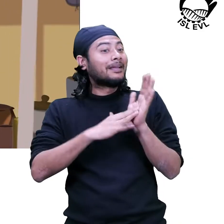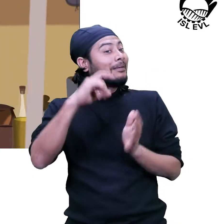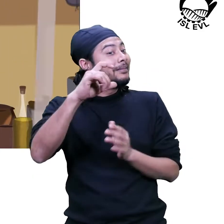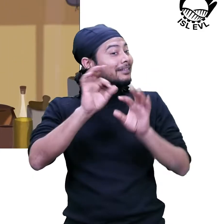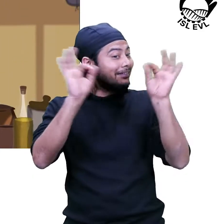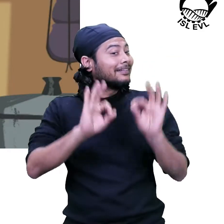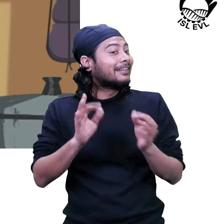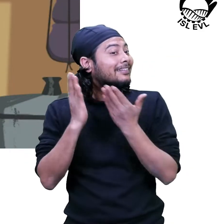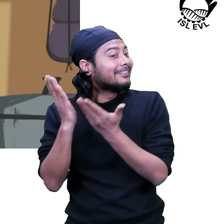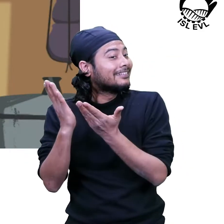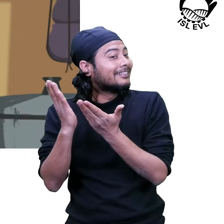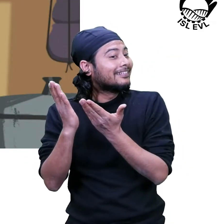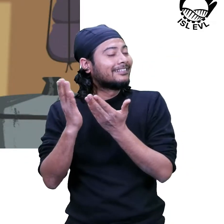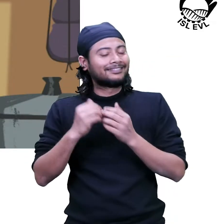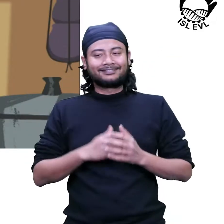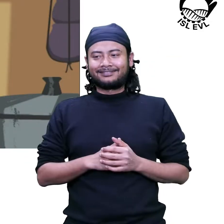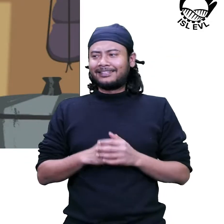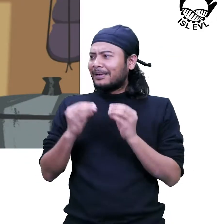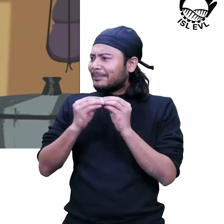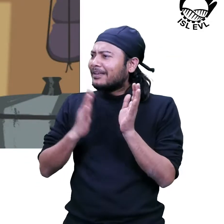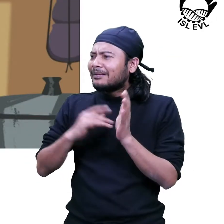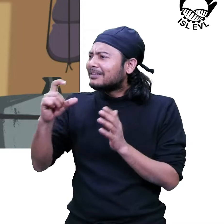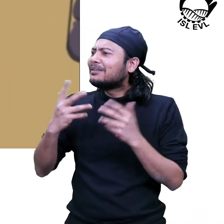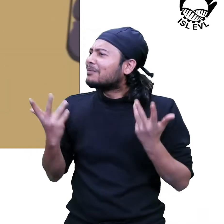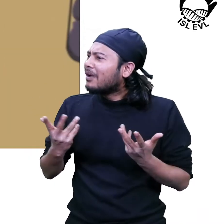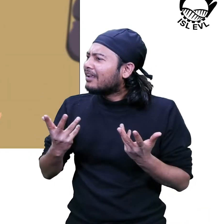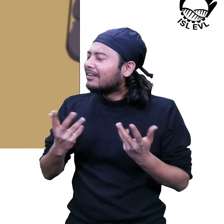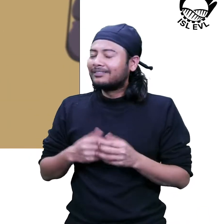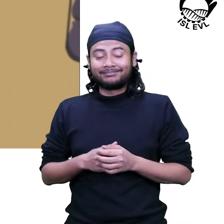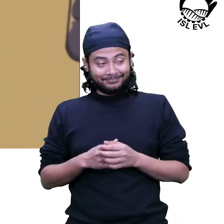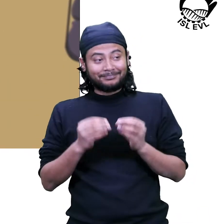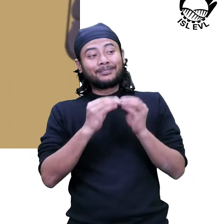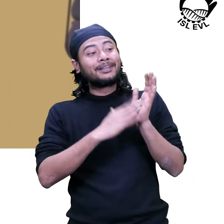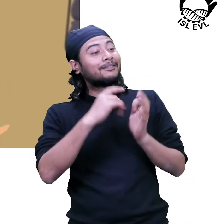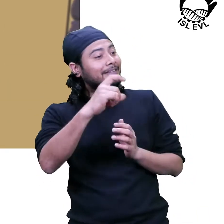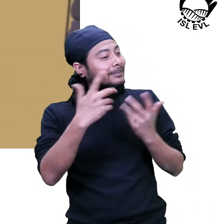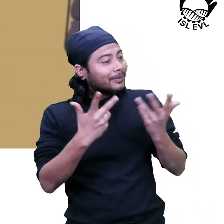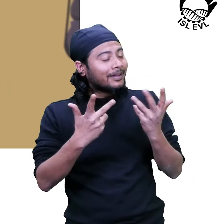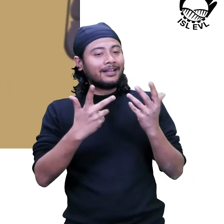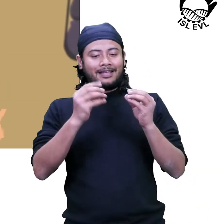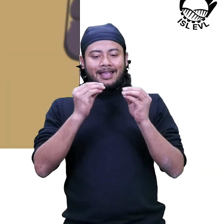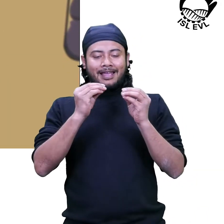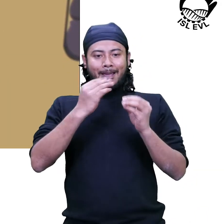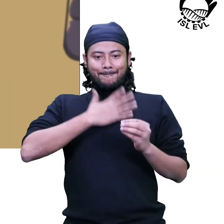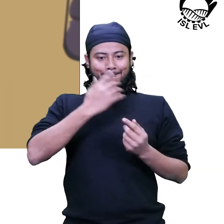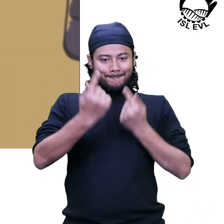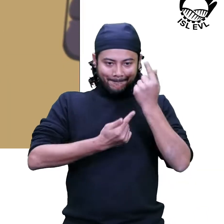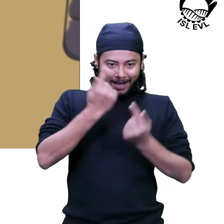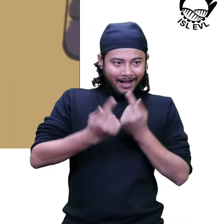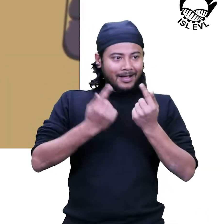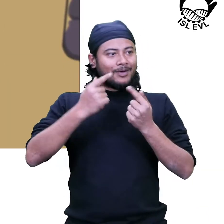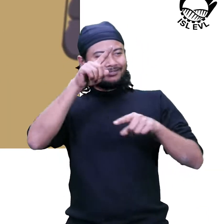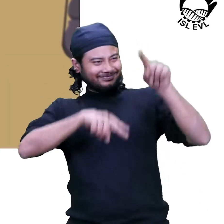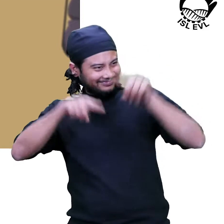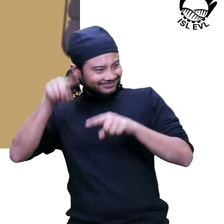all this information. BMC? What is that, grandma? Those are biodiversity management committees.